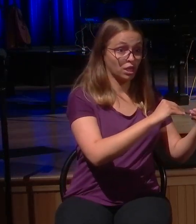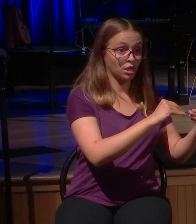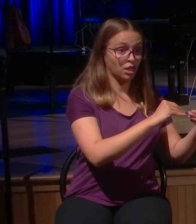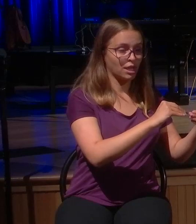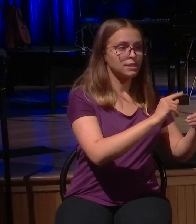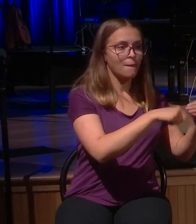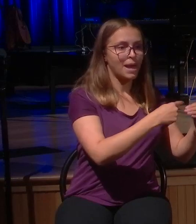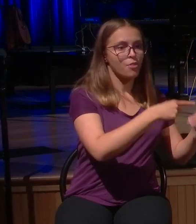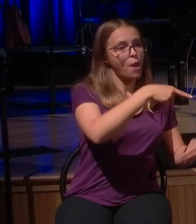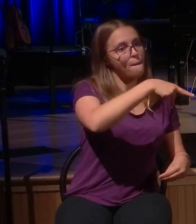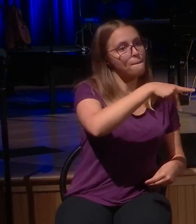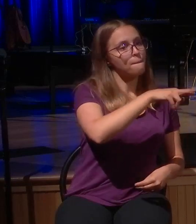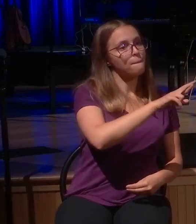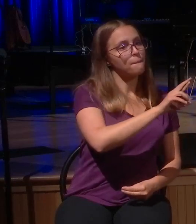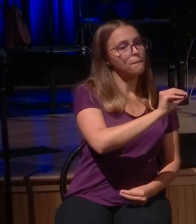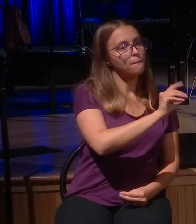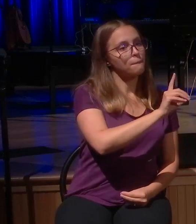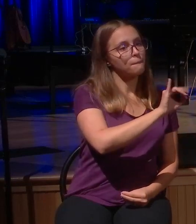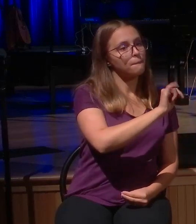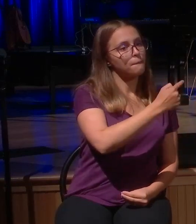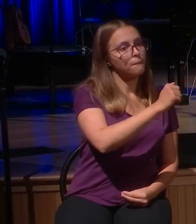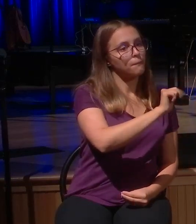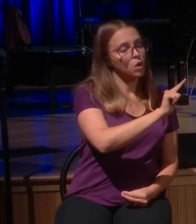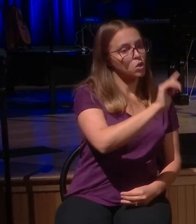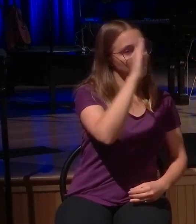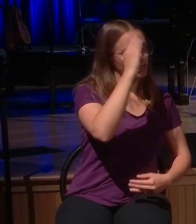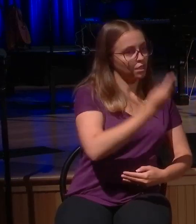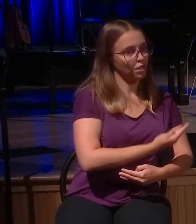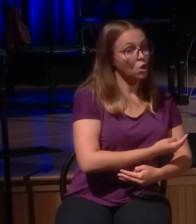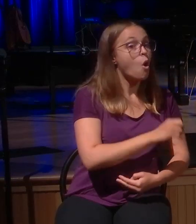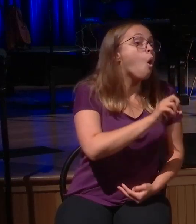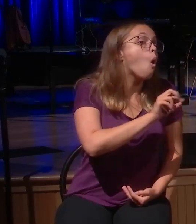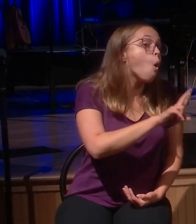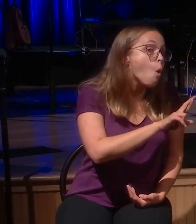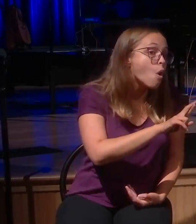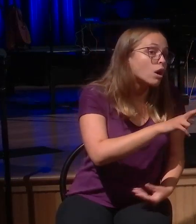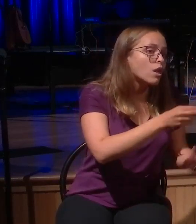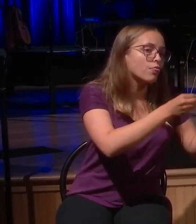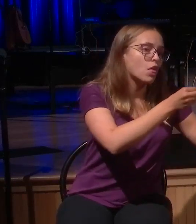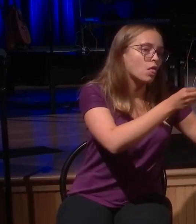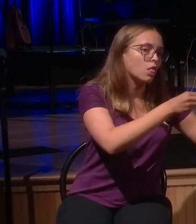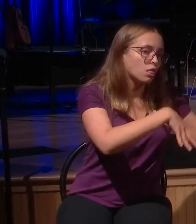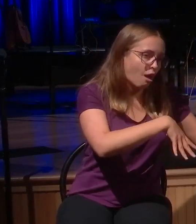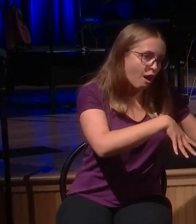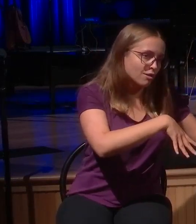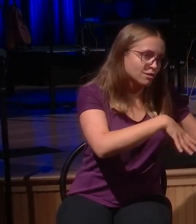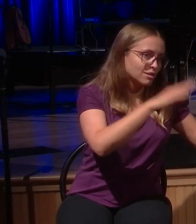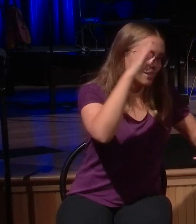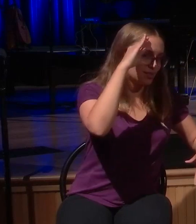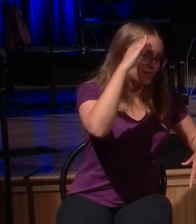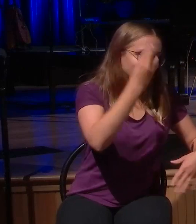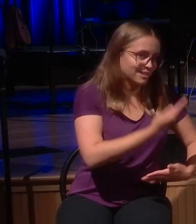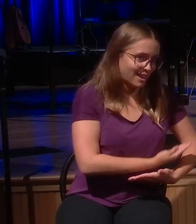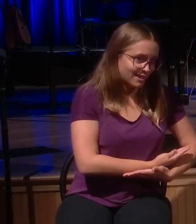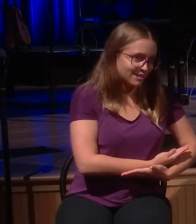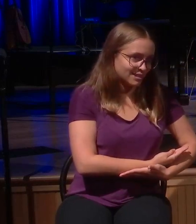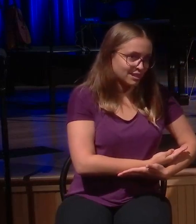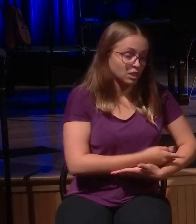we have three stories, each of which we're dealing with a lost object. The shepherd loses one sheep, a woman loses one